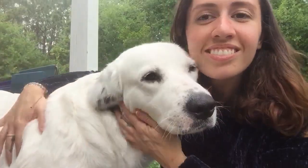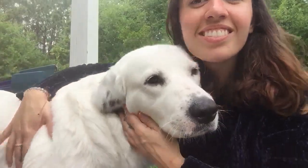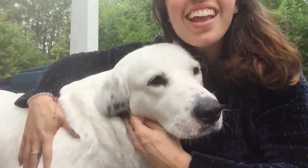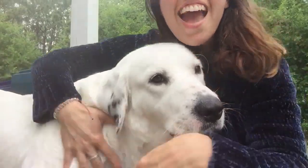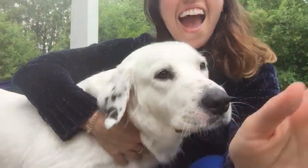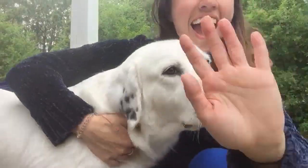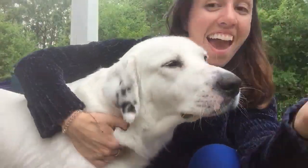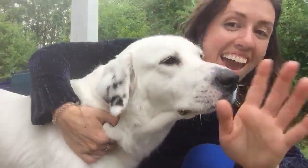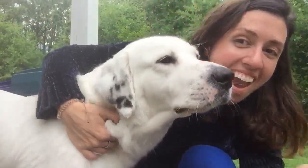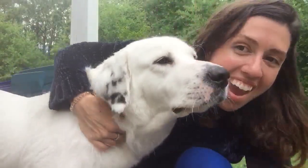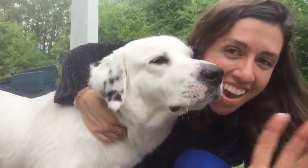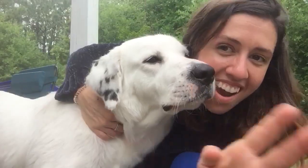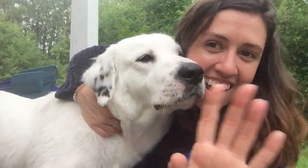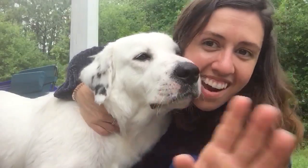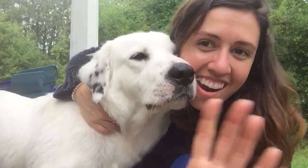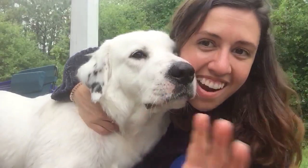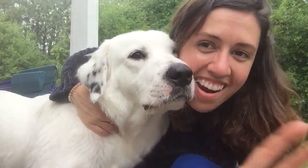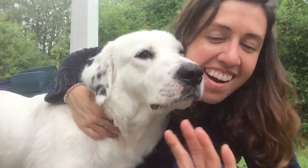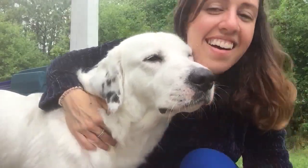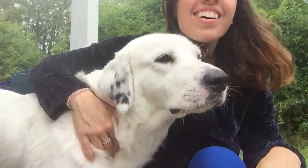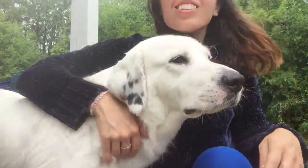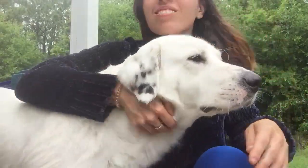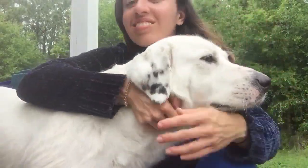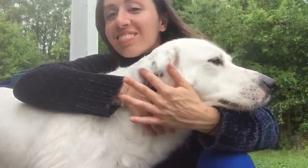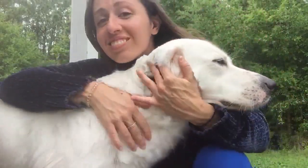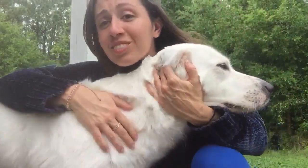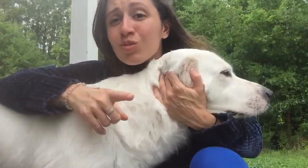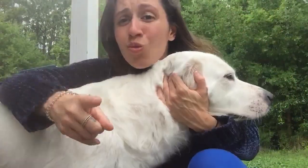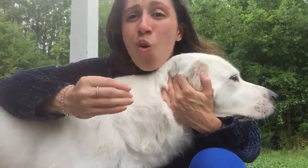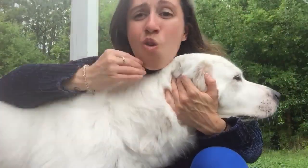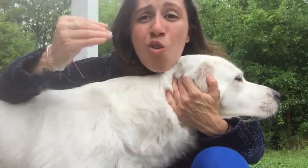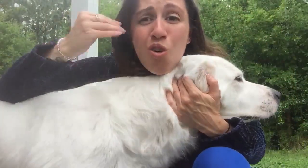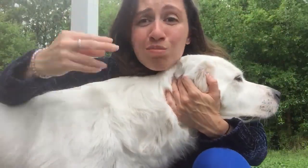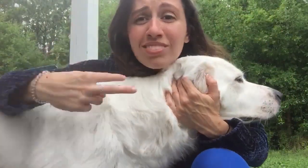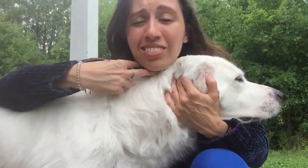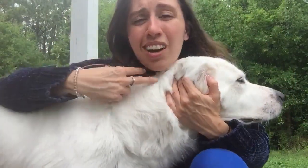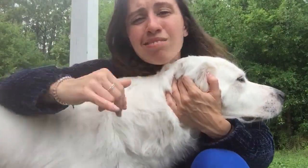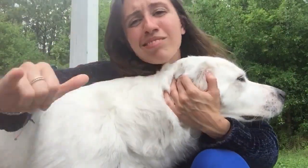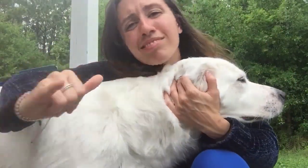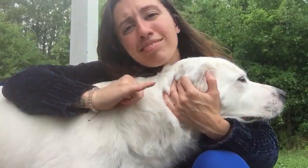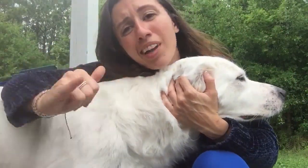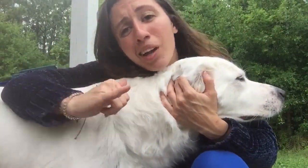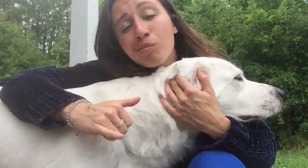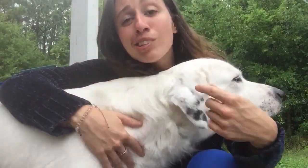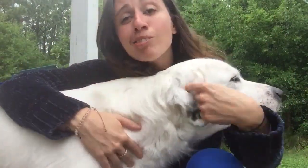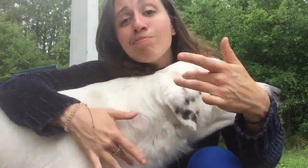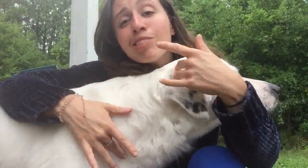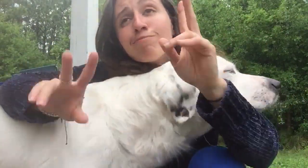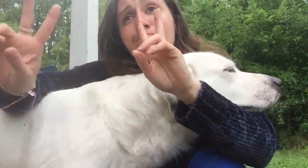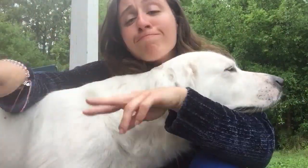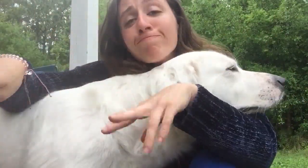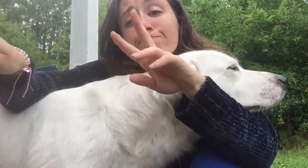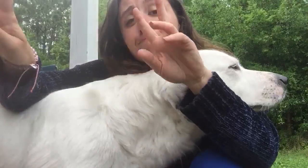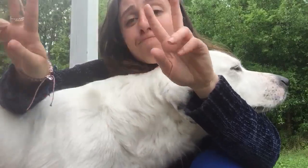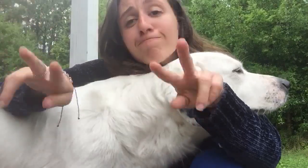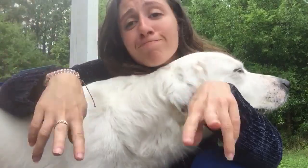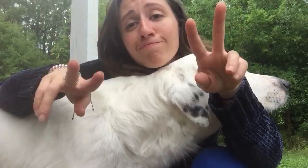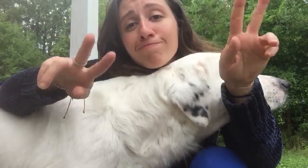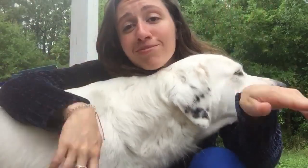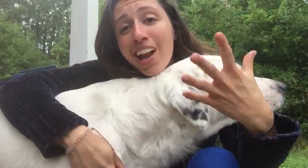is on her porch with her white fluffy dog. She is saying, Hi. You're stuck at home just like me. I've been going outside and